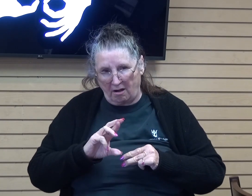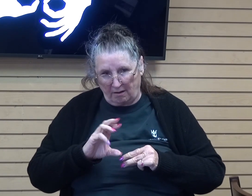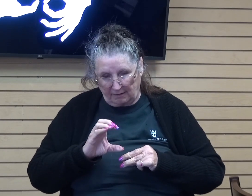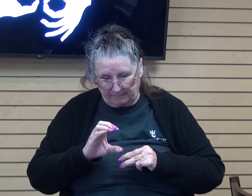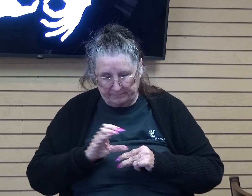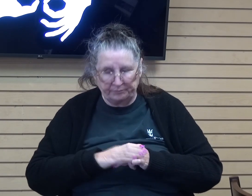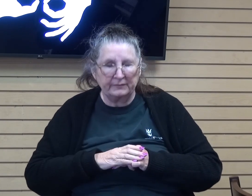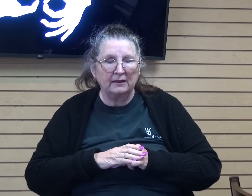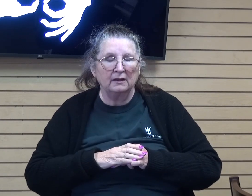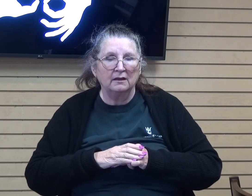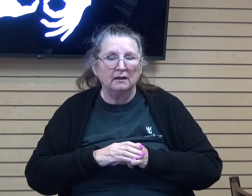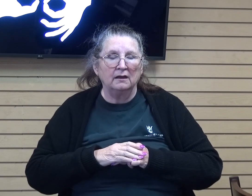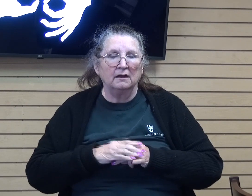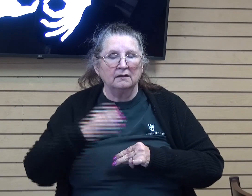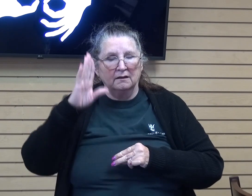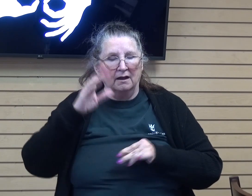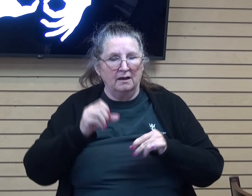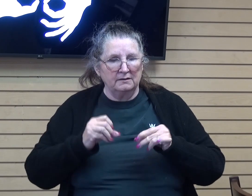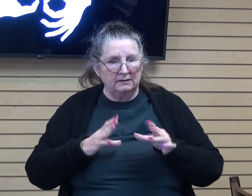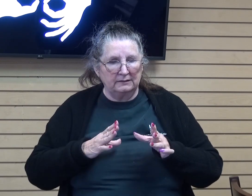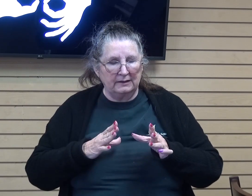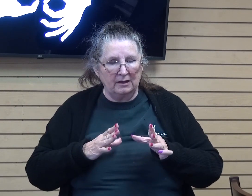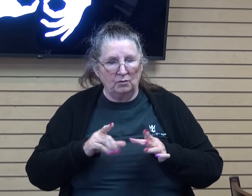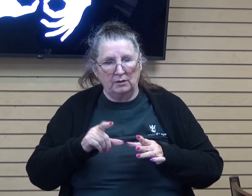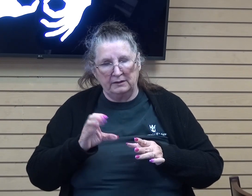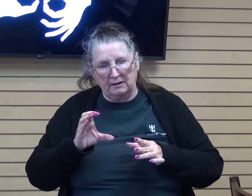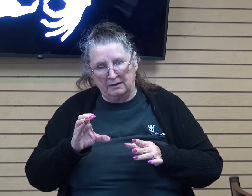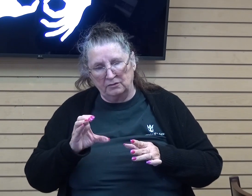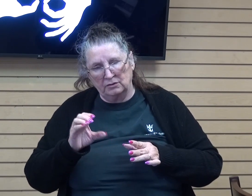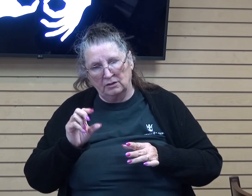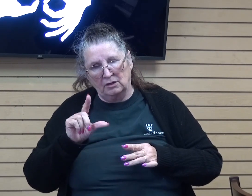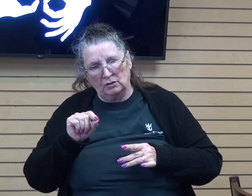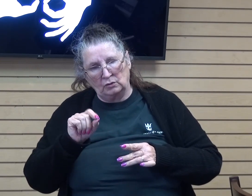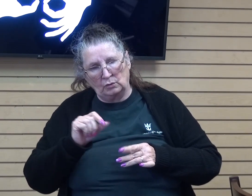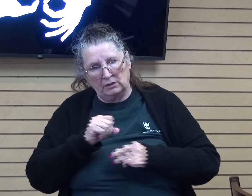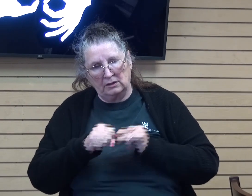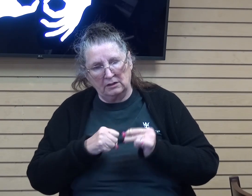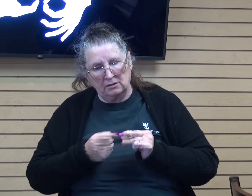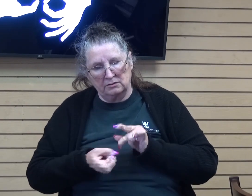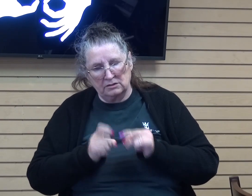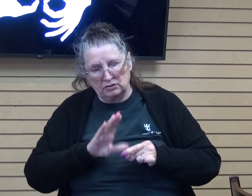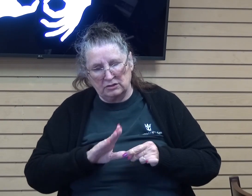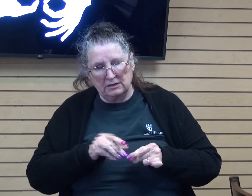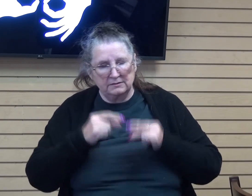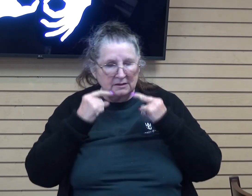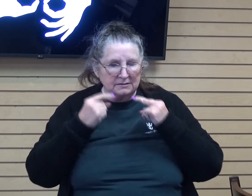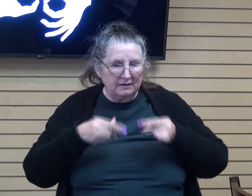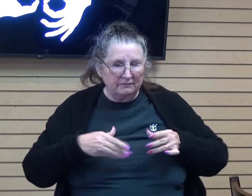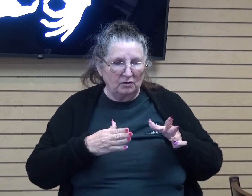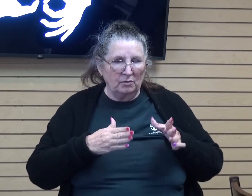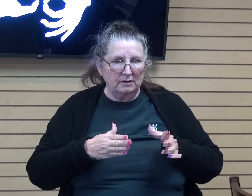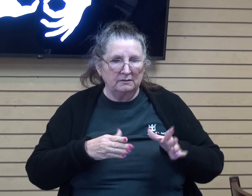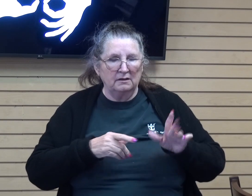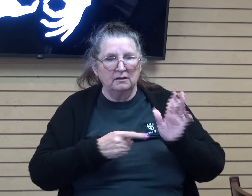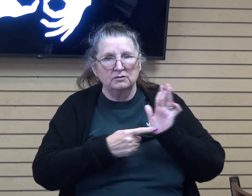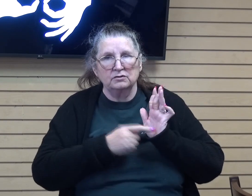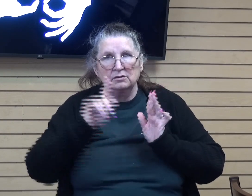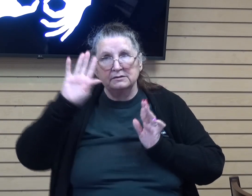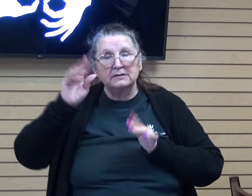people of Noah's days 120 years to change their sinful ways. This also shows us his patience with